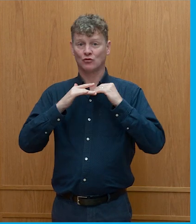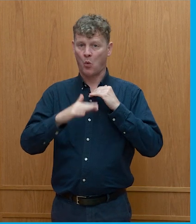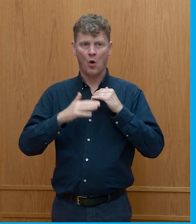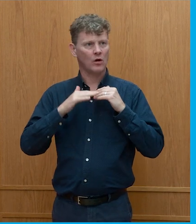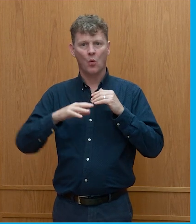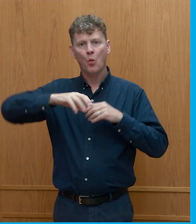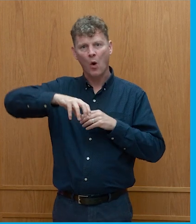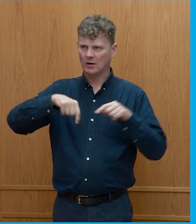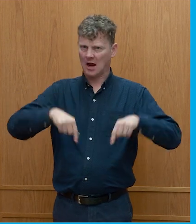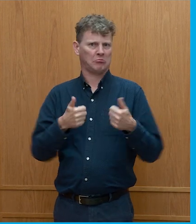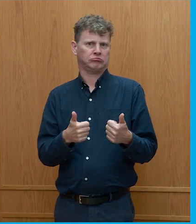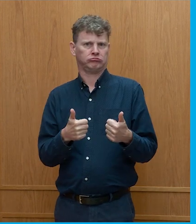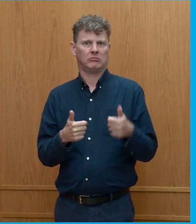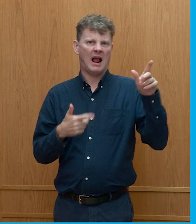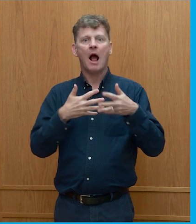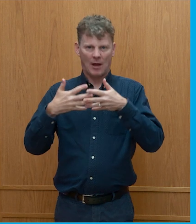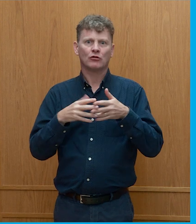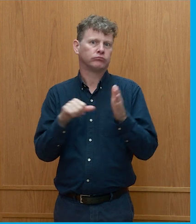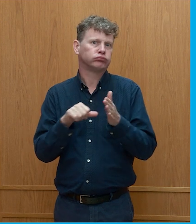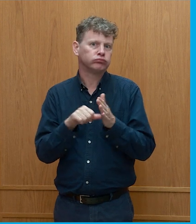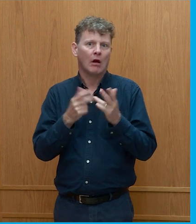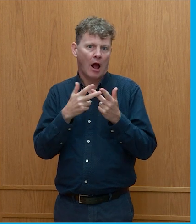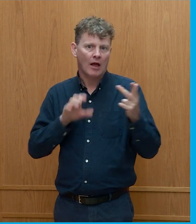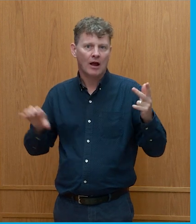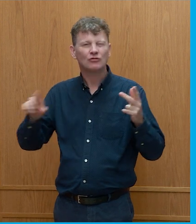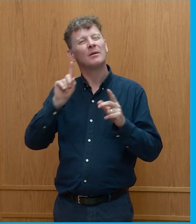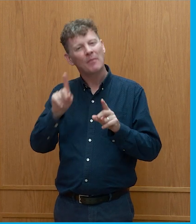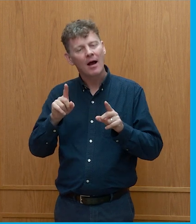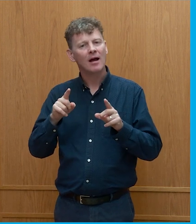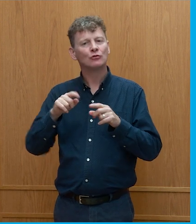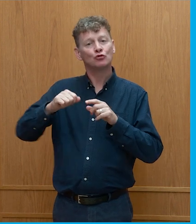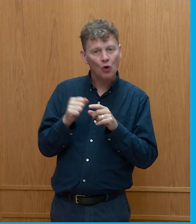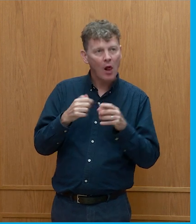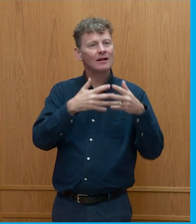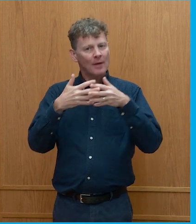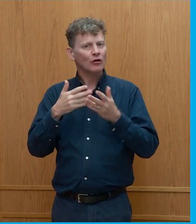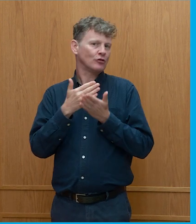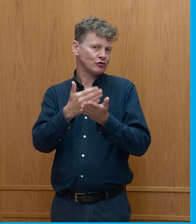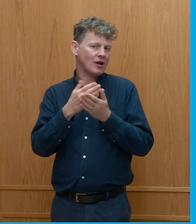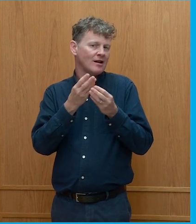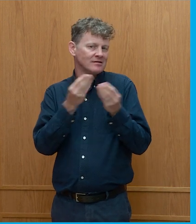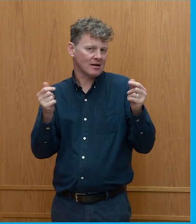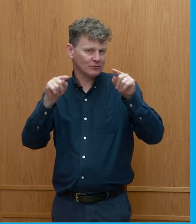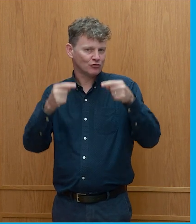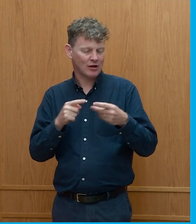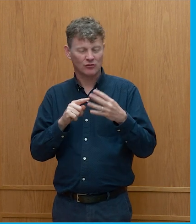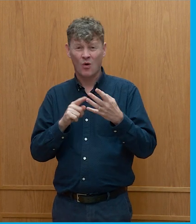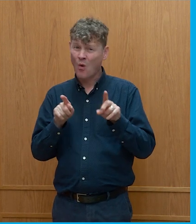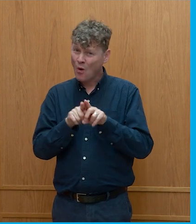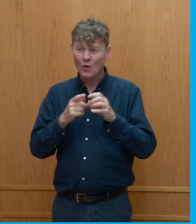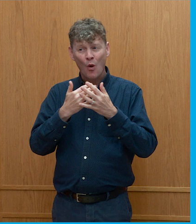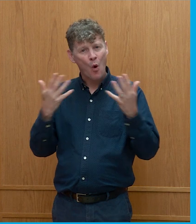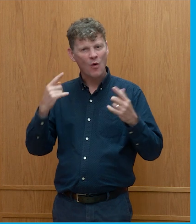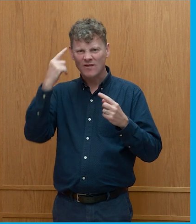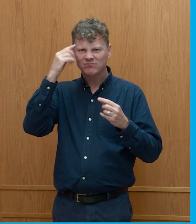and other countries. But we have a number of shared challenges. We also have a lot of brain power and a